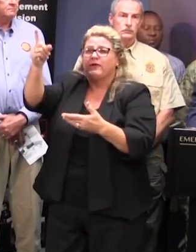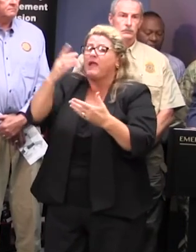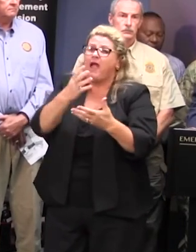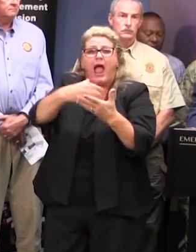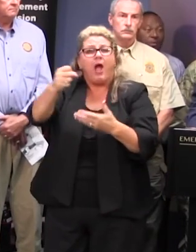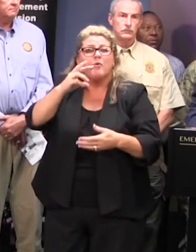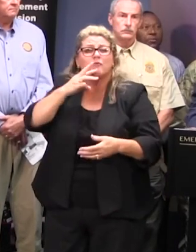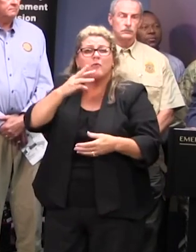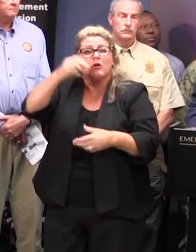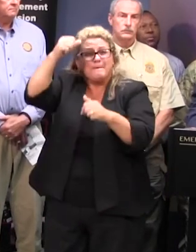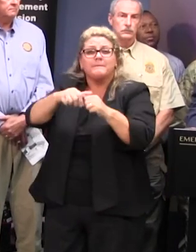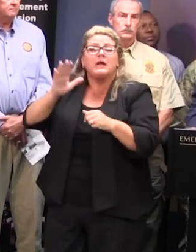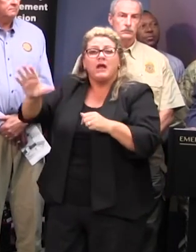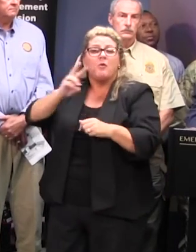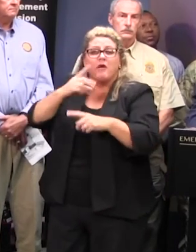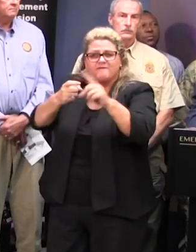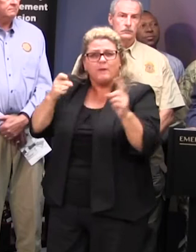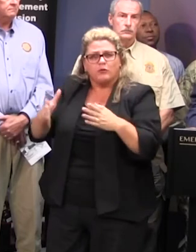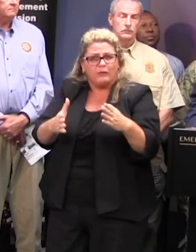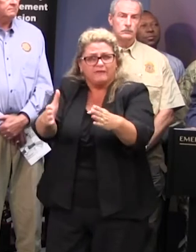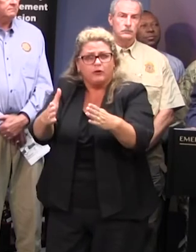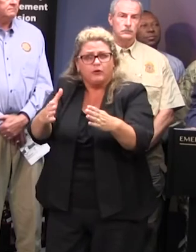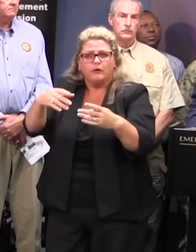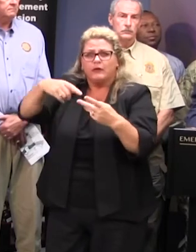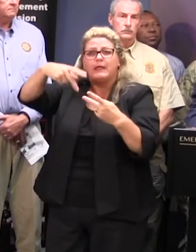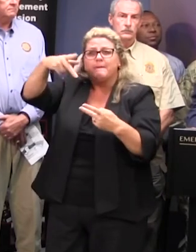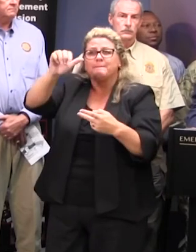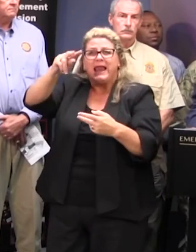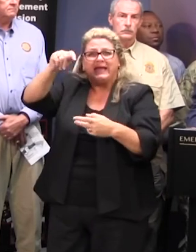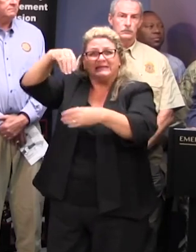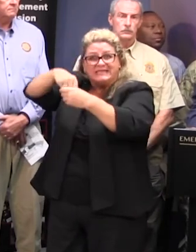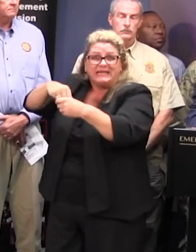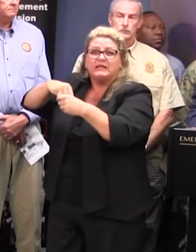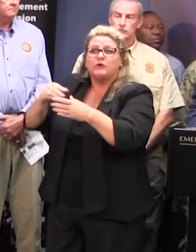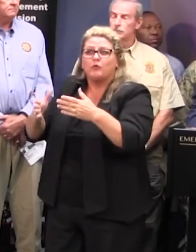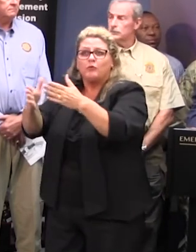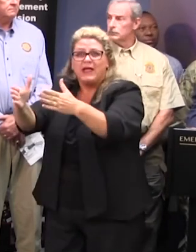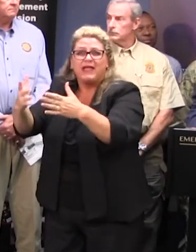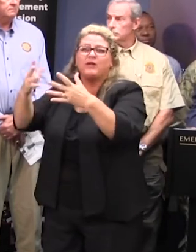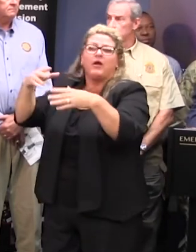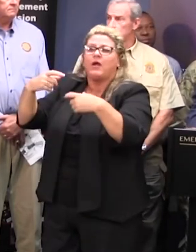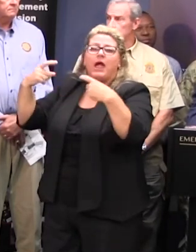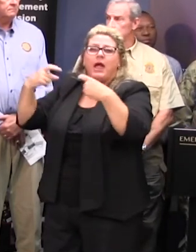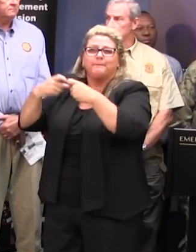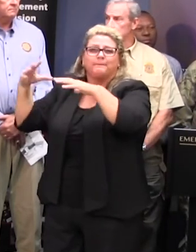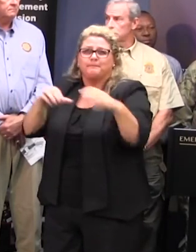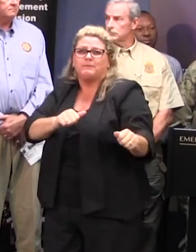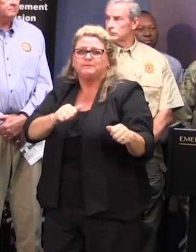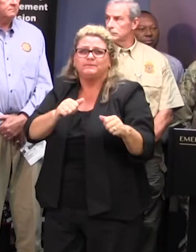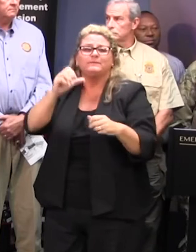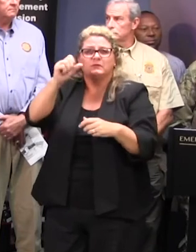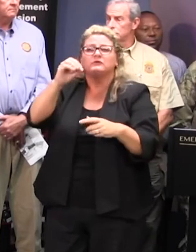out of water of course they take water out of the rivers and those uh plants that are there in the river have been been knocked out and that's going to happen in some other other